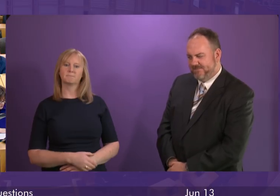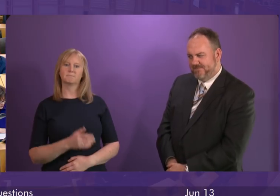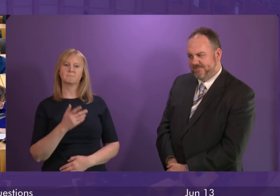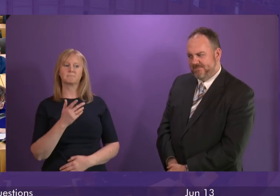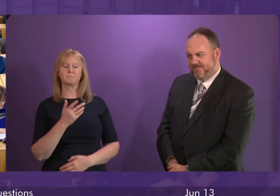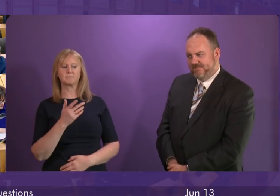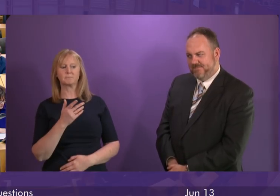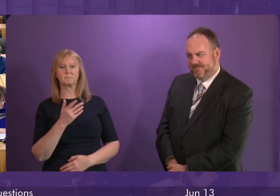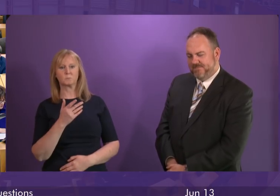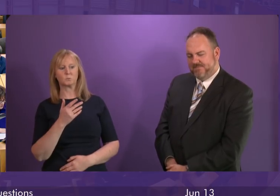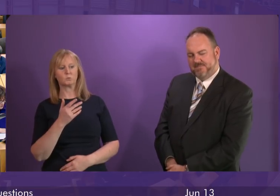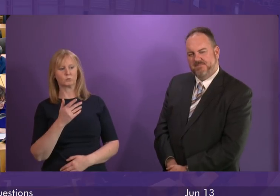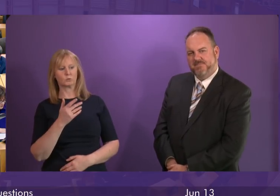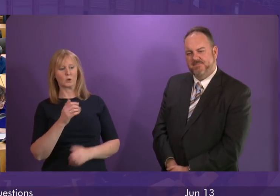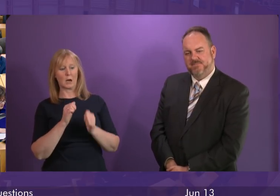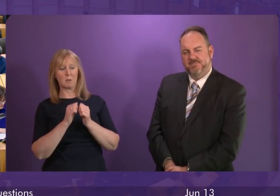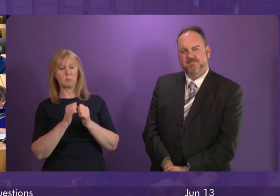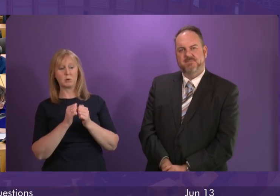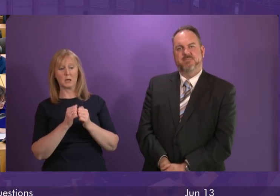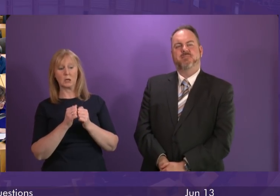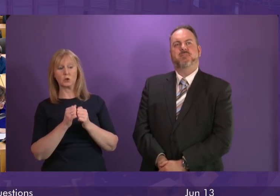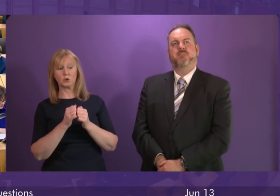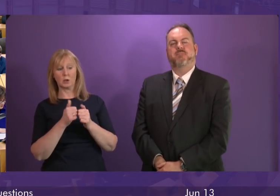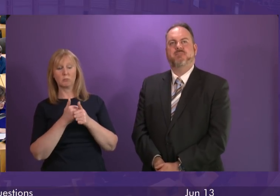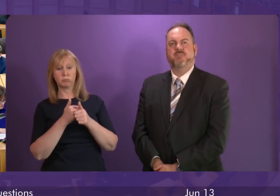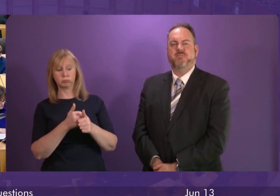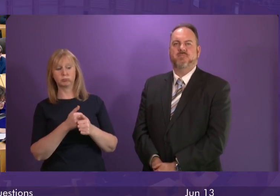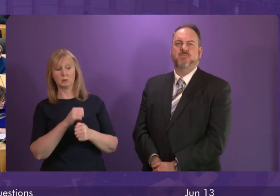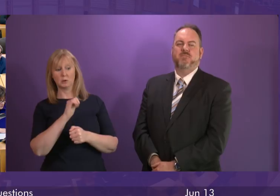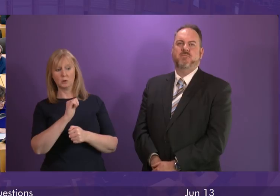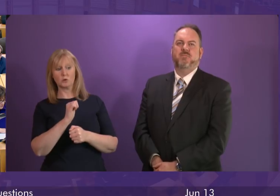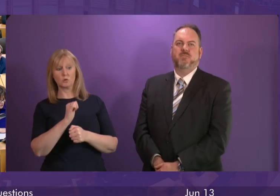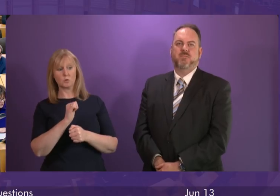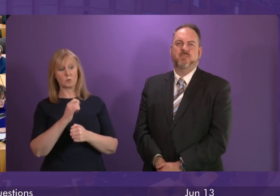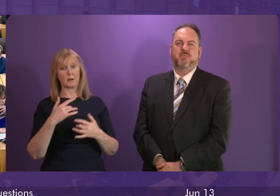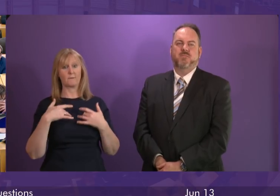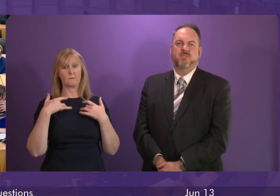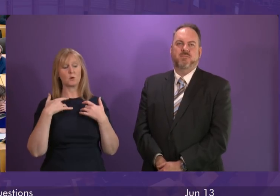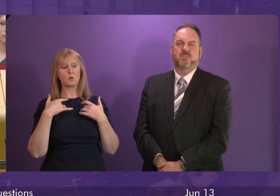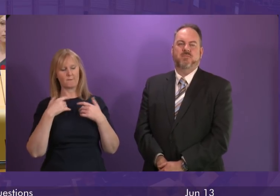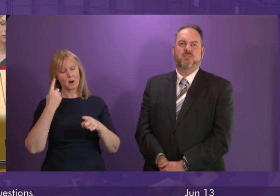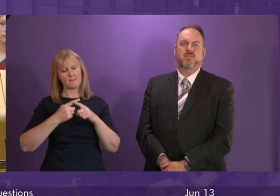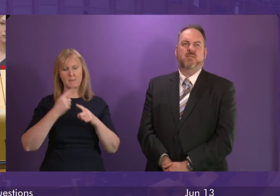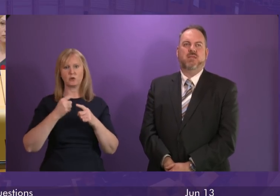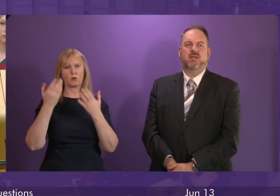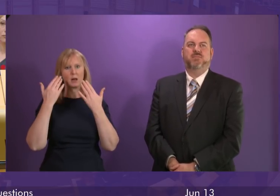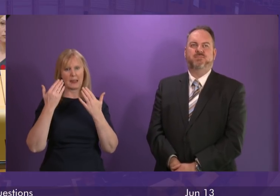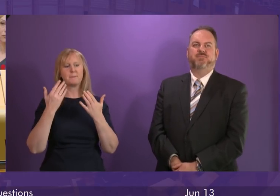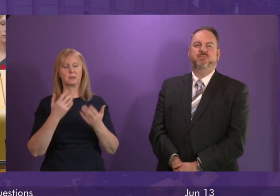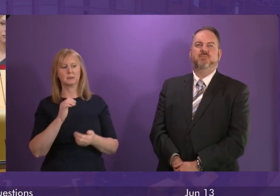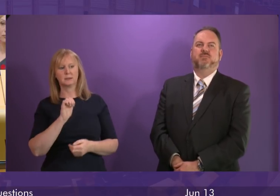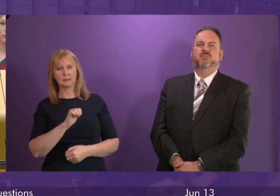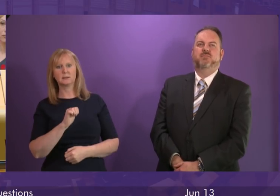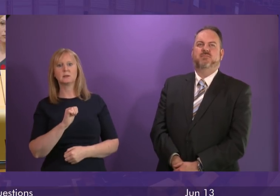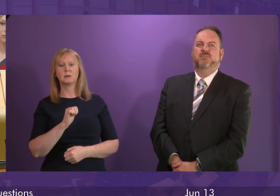certainly appreciate and echo the sentiments of Ross Greer around the climate emergency. And we